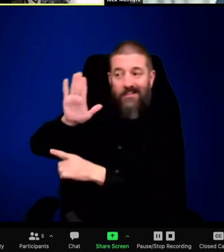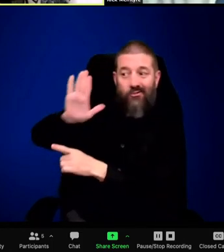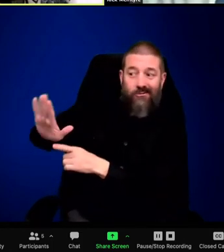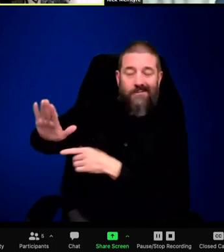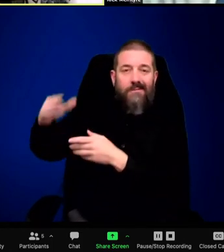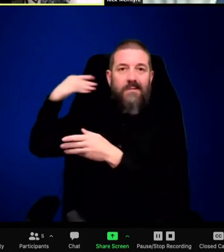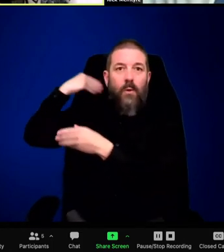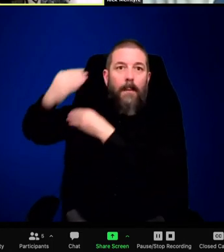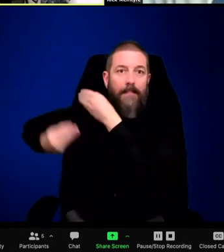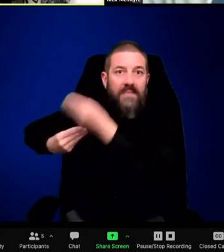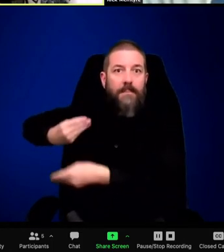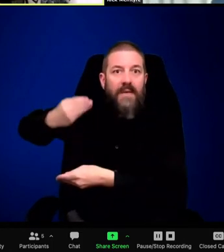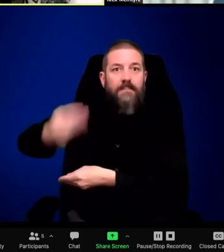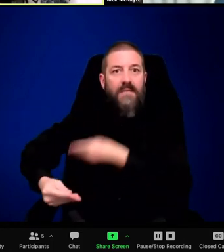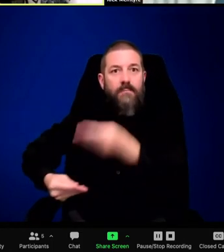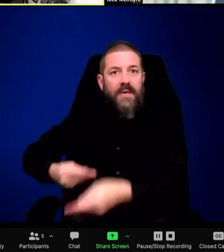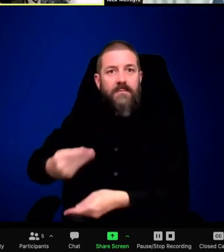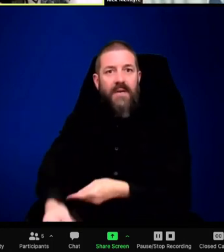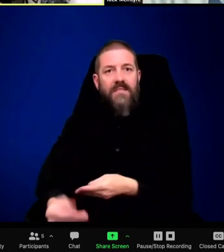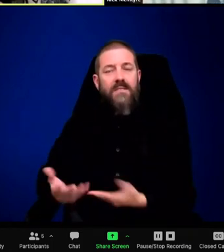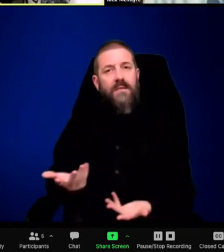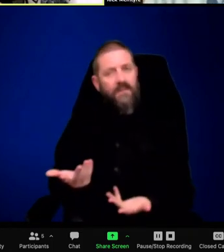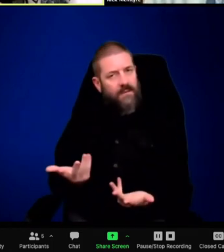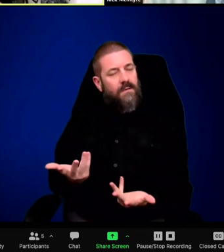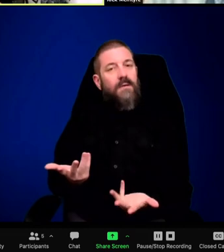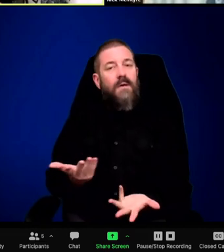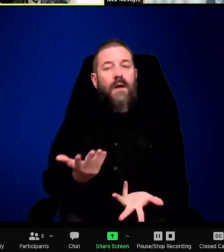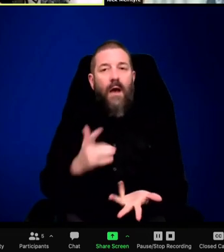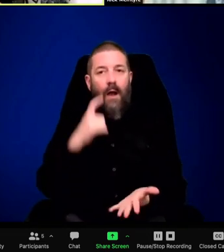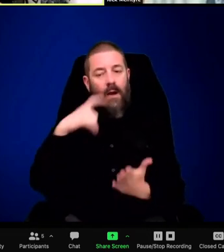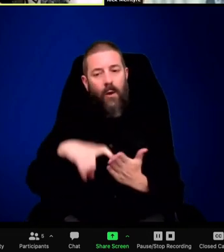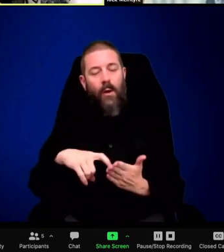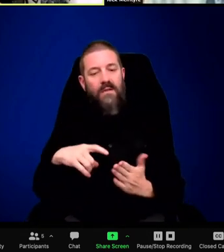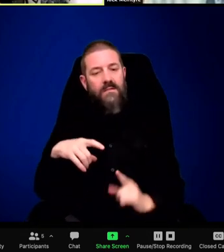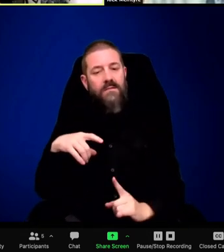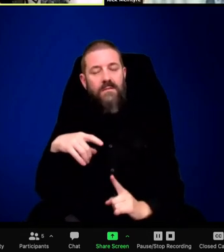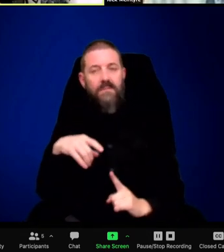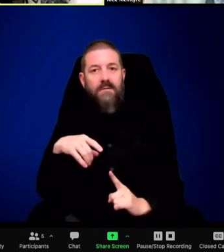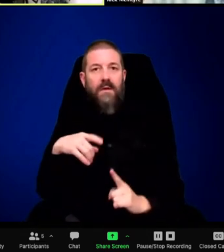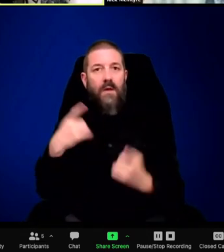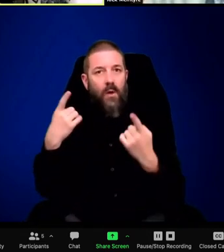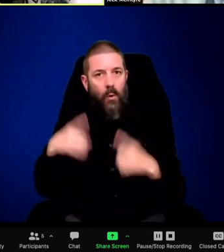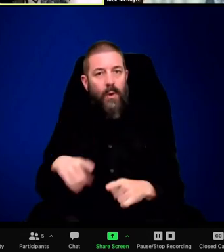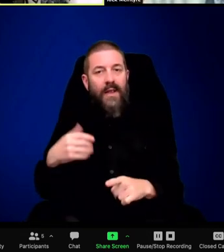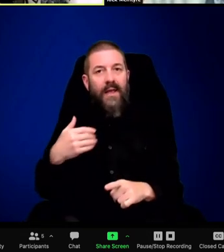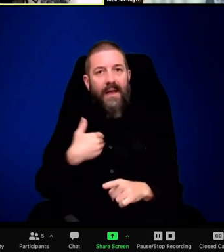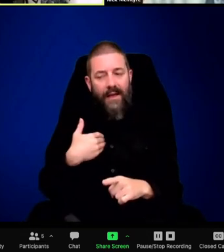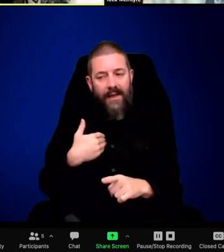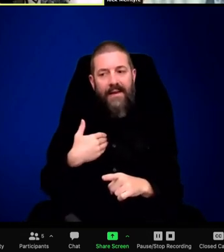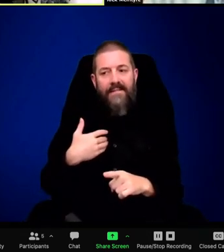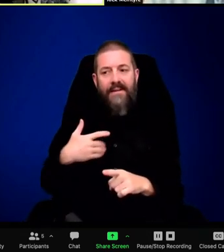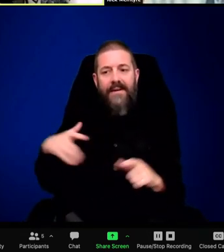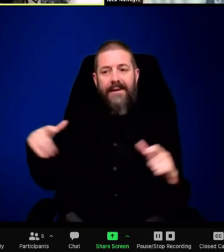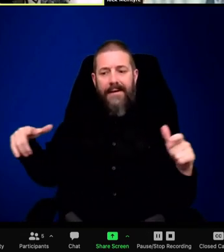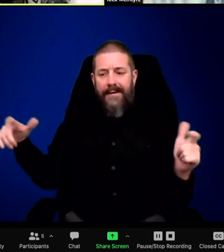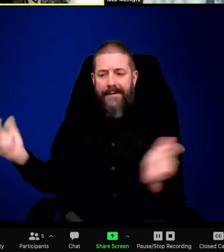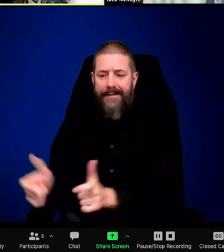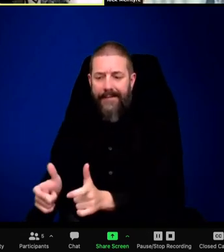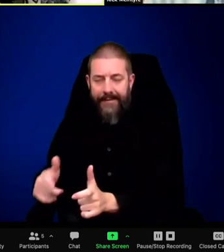Okay. What's the next question? Right now there's a breaking question. Oh, there's breaking question. So I have some questions for you.